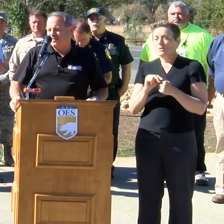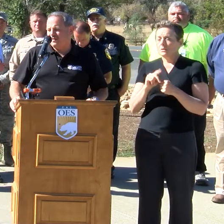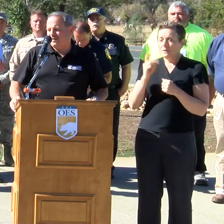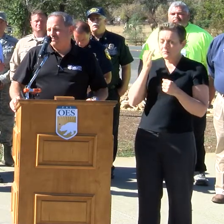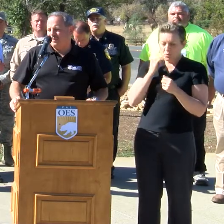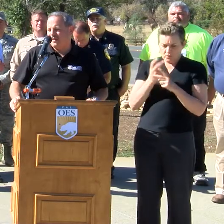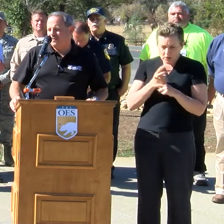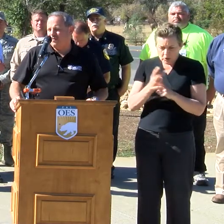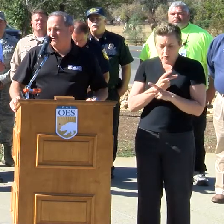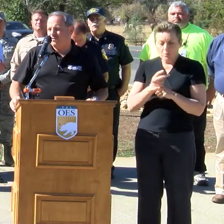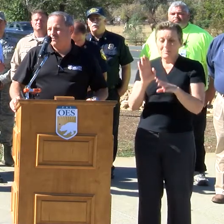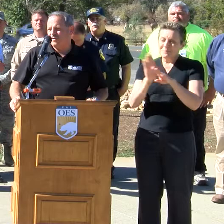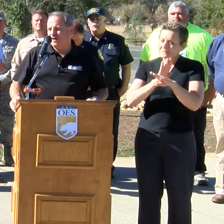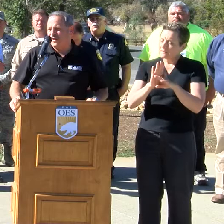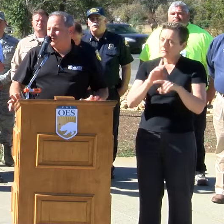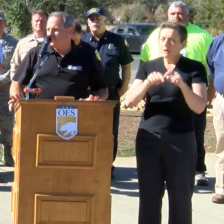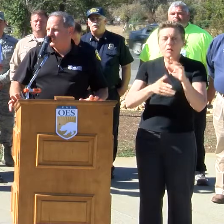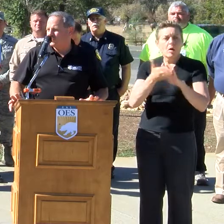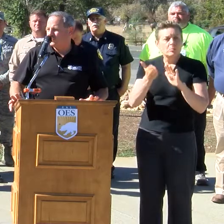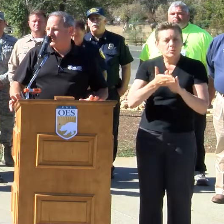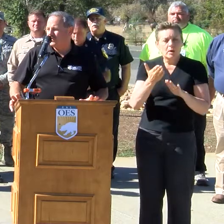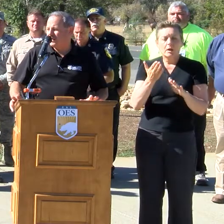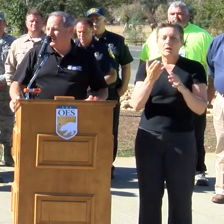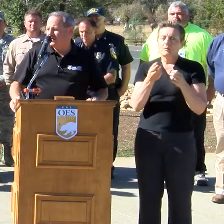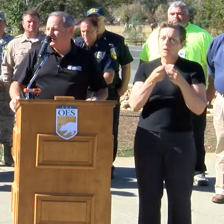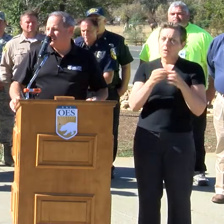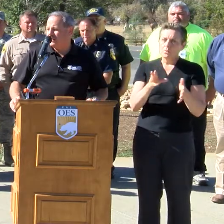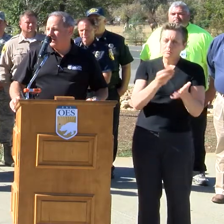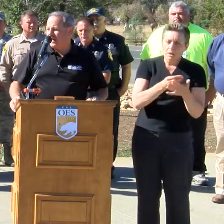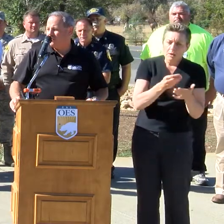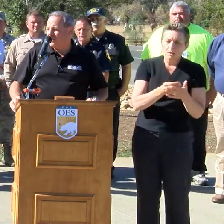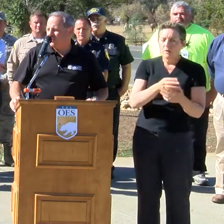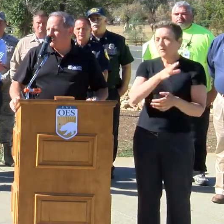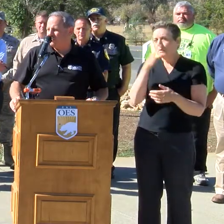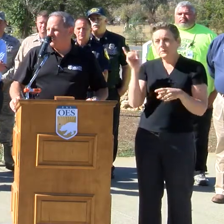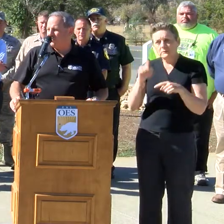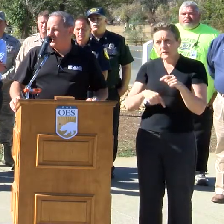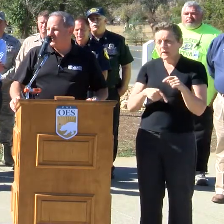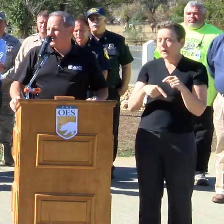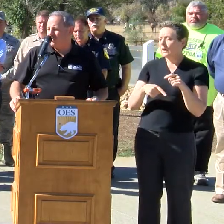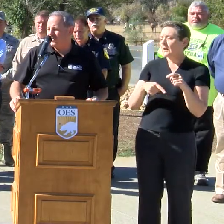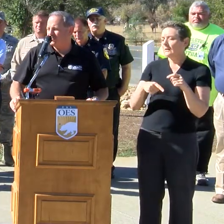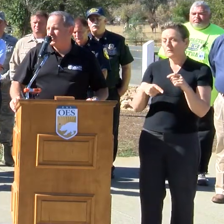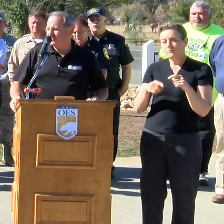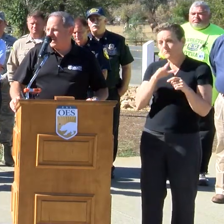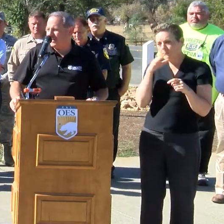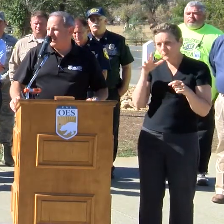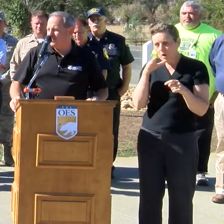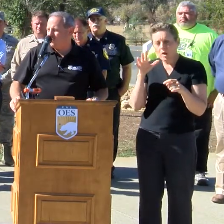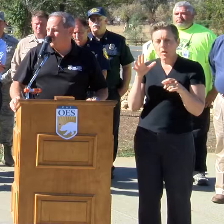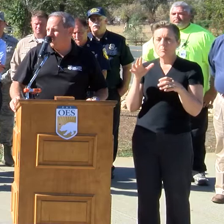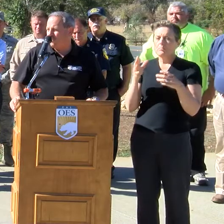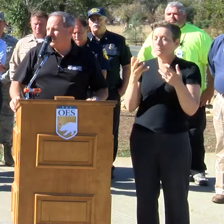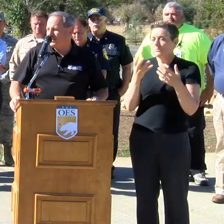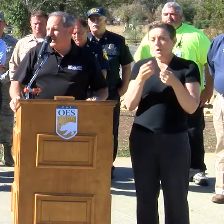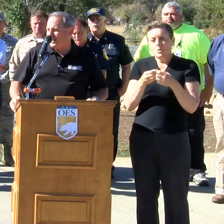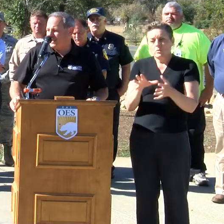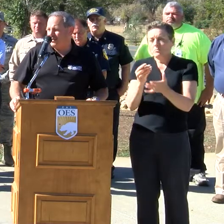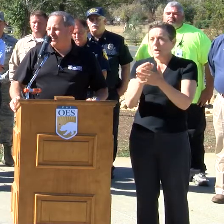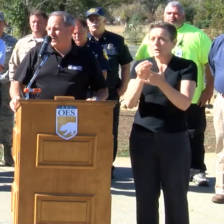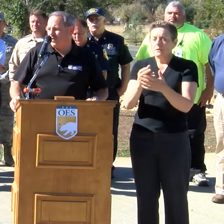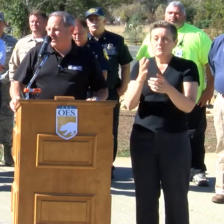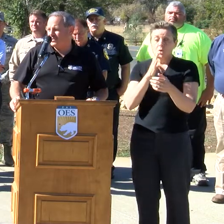also of agriculture and recreational. And, you know, I think they're still tallying the overall